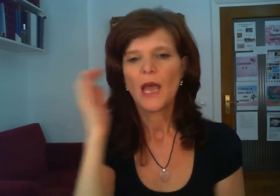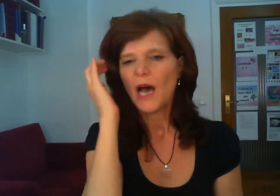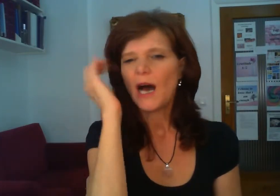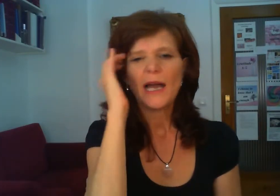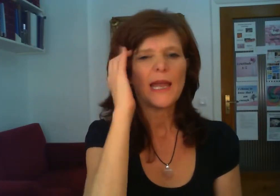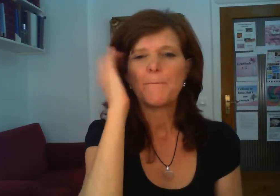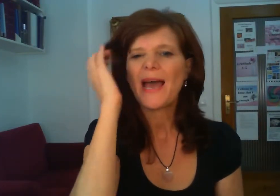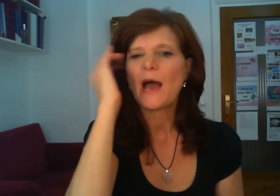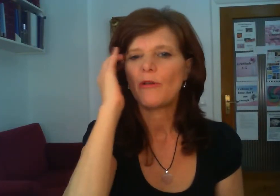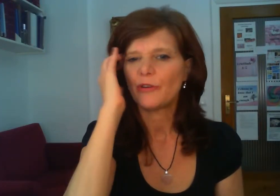i am powerful